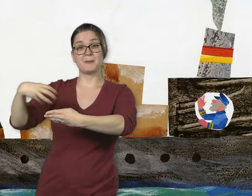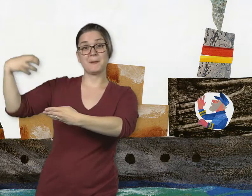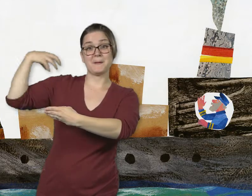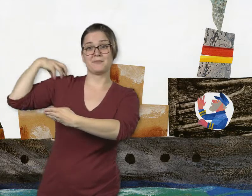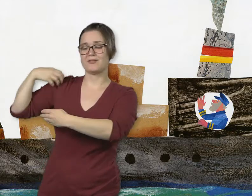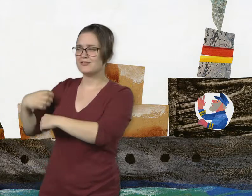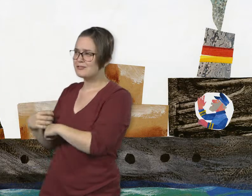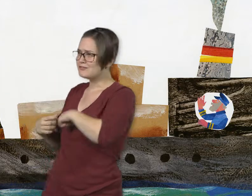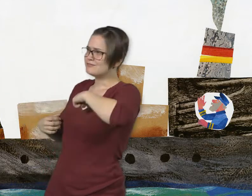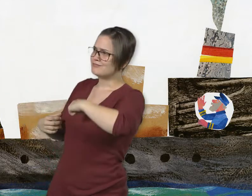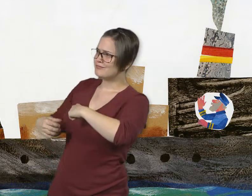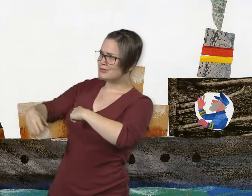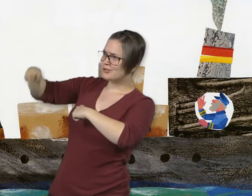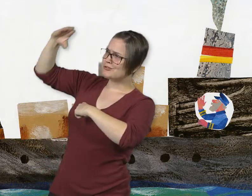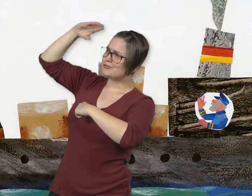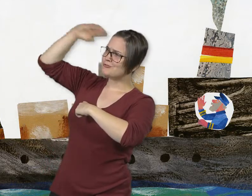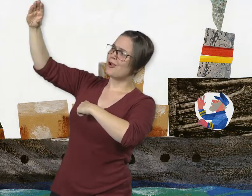Hello, calls the captain.